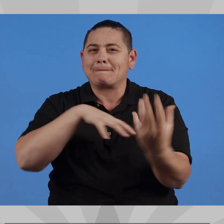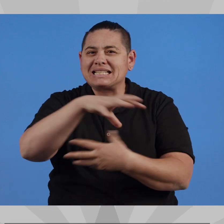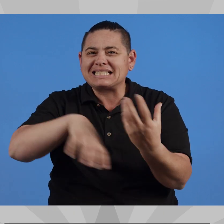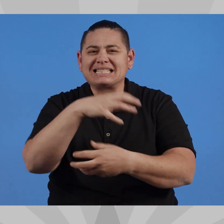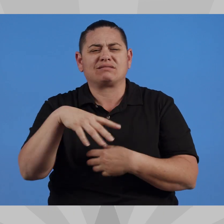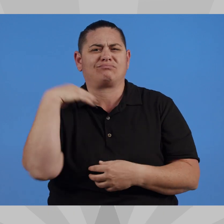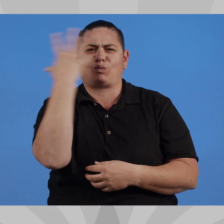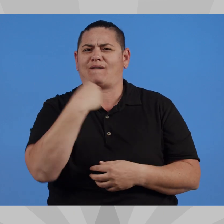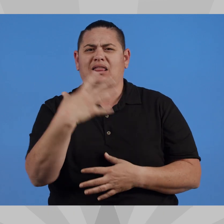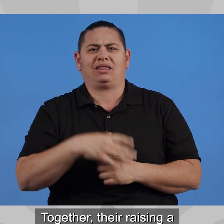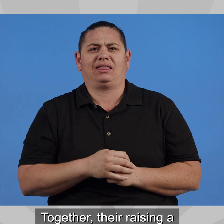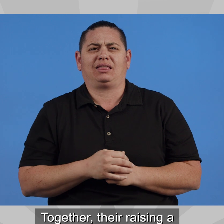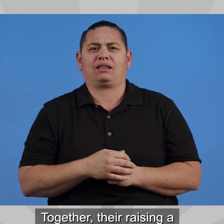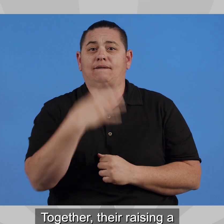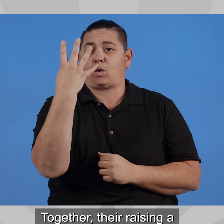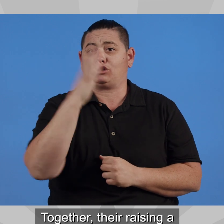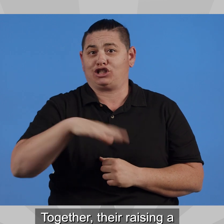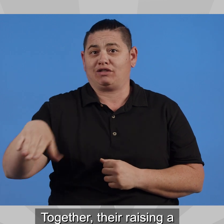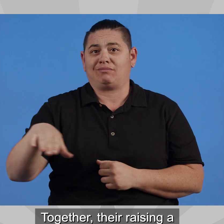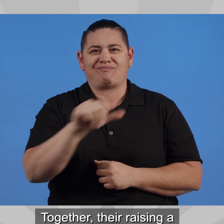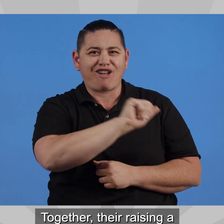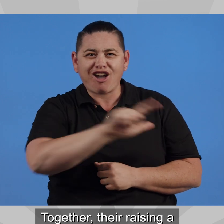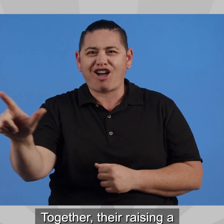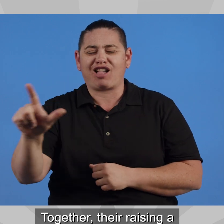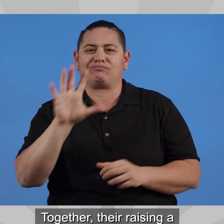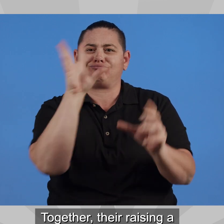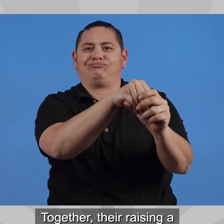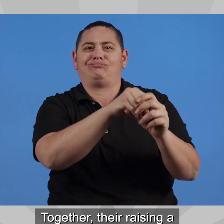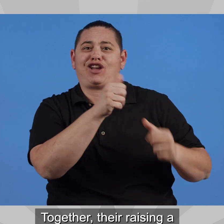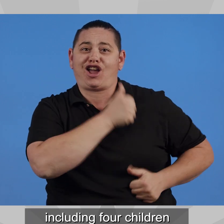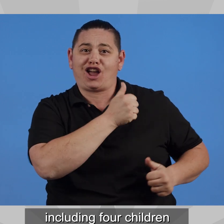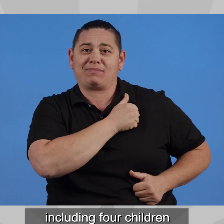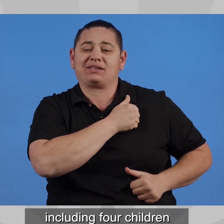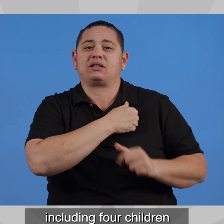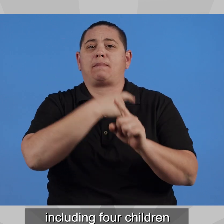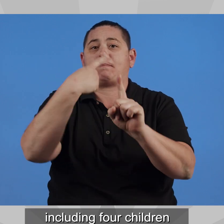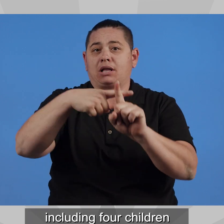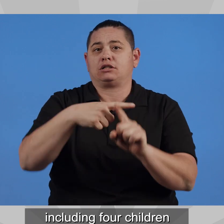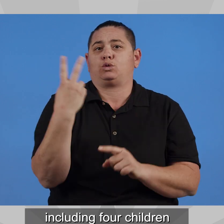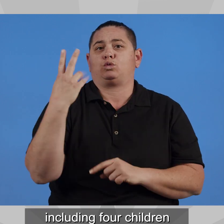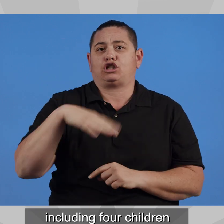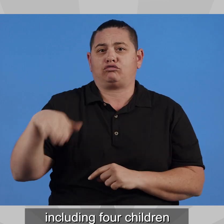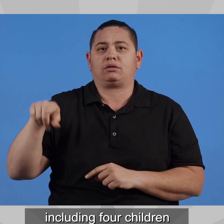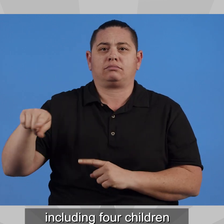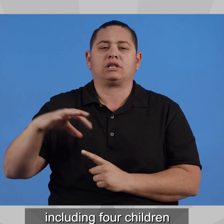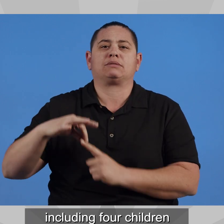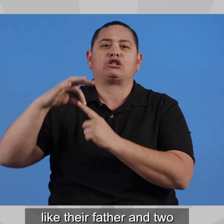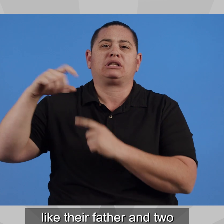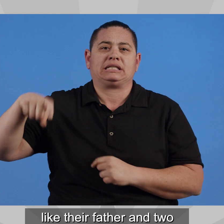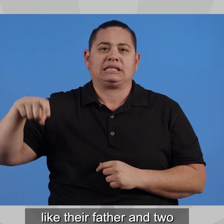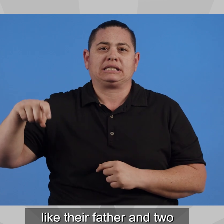Forces. Together, they're raising a beautiful, blended family, including four children who have gone on to